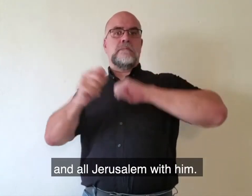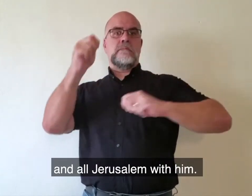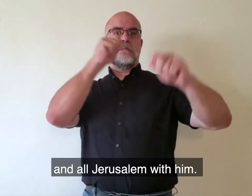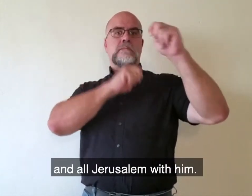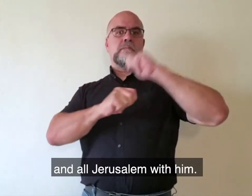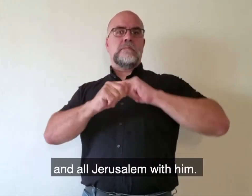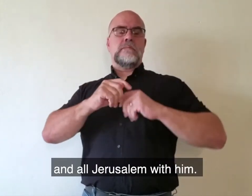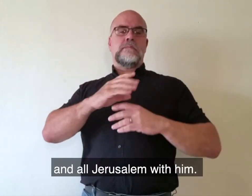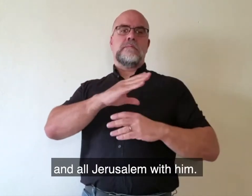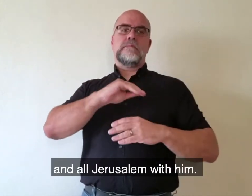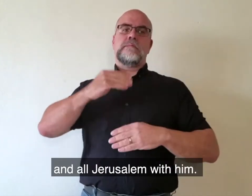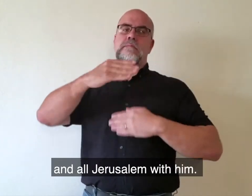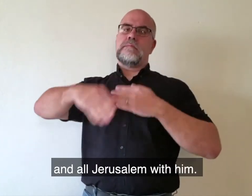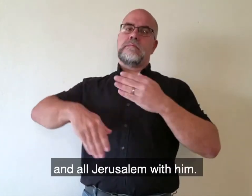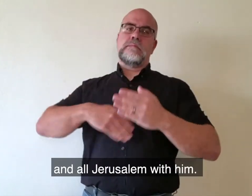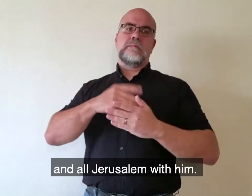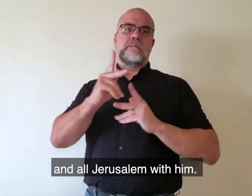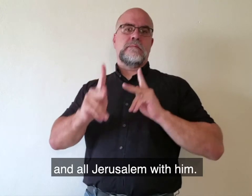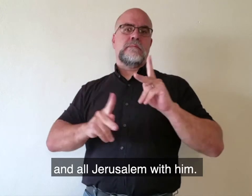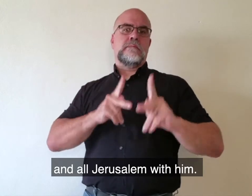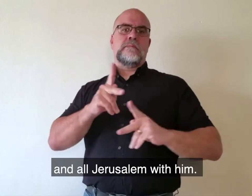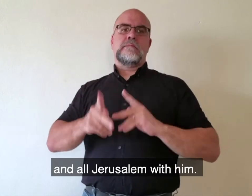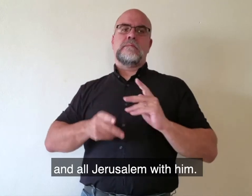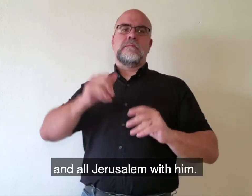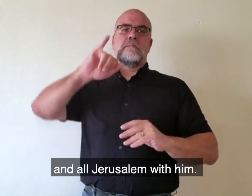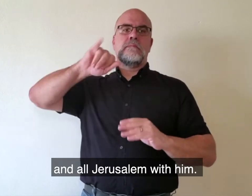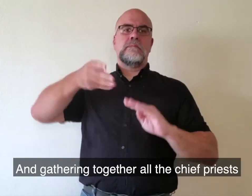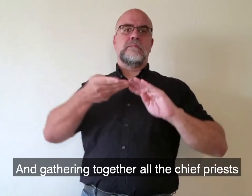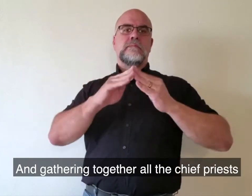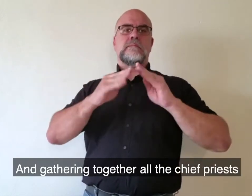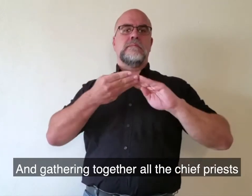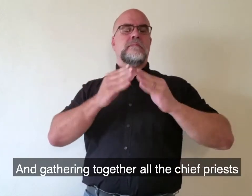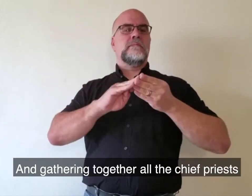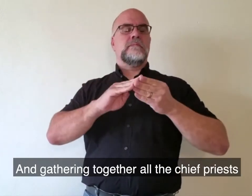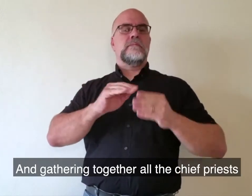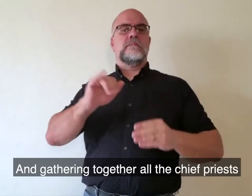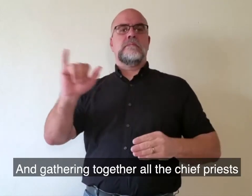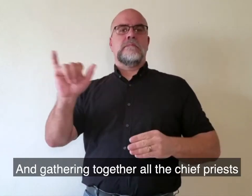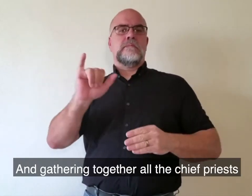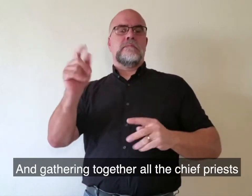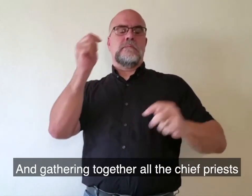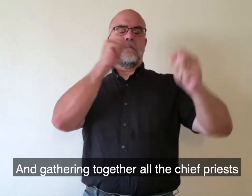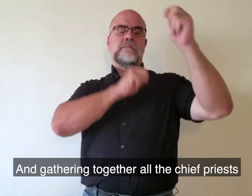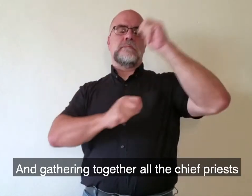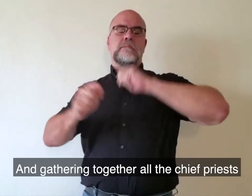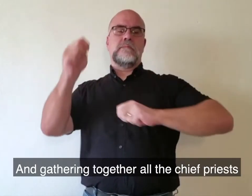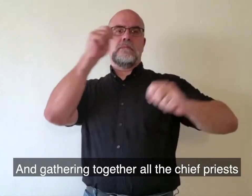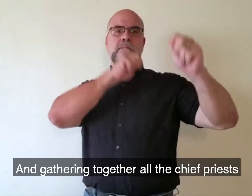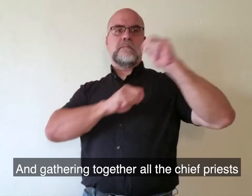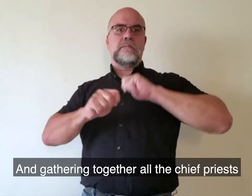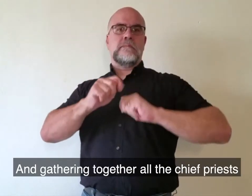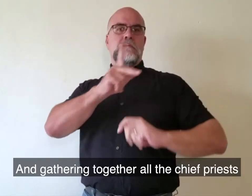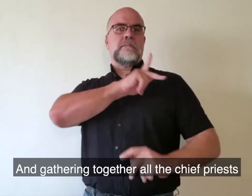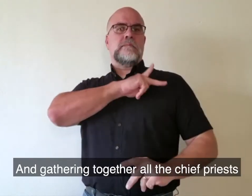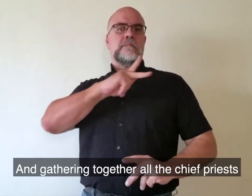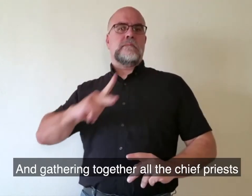all Jerusalem with him, and gathering together all the chief priests